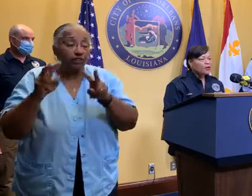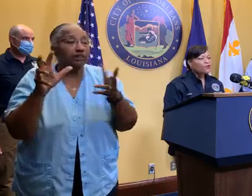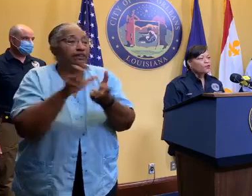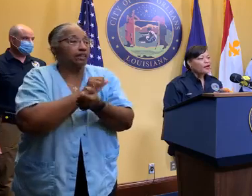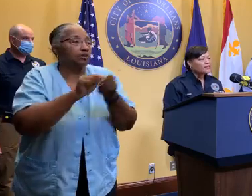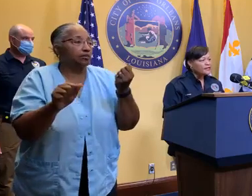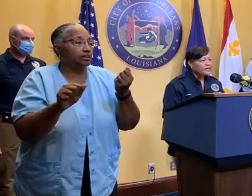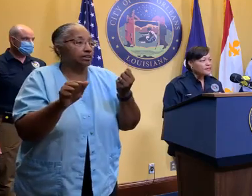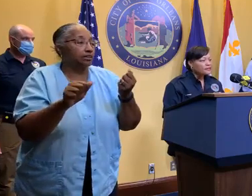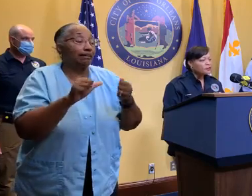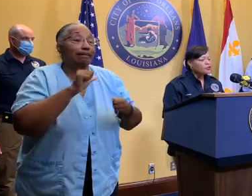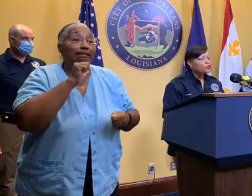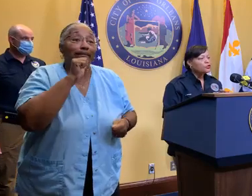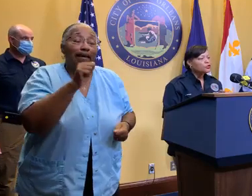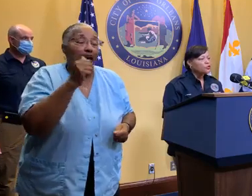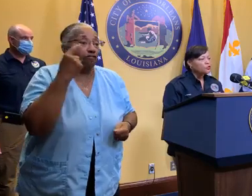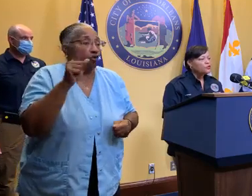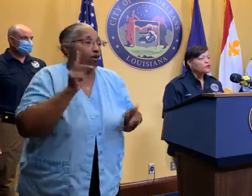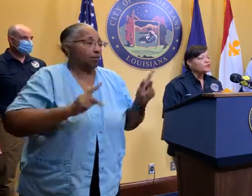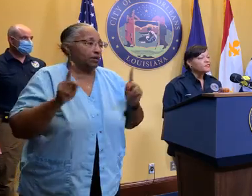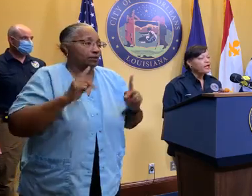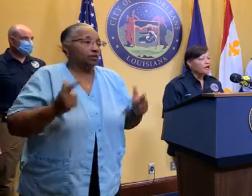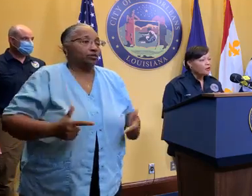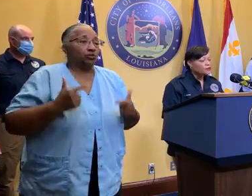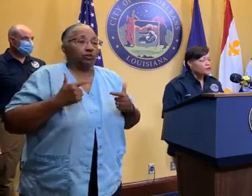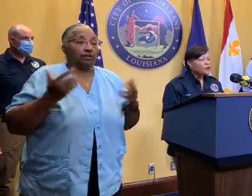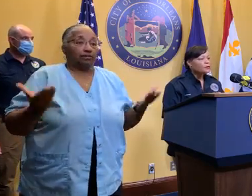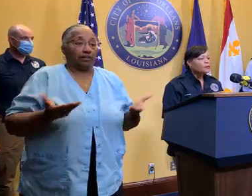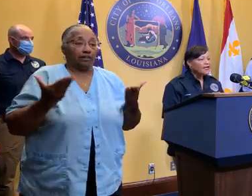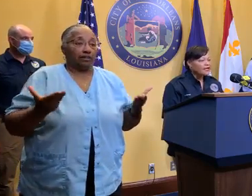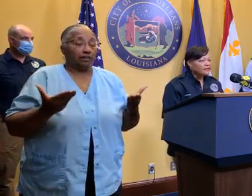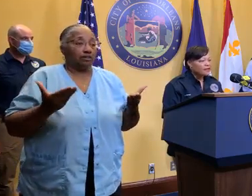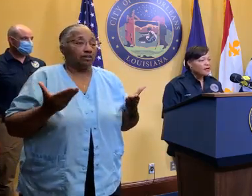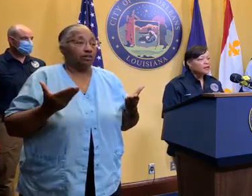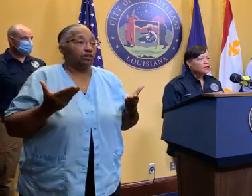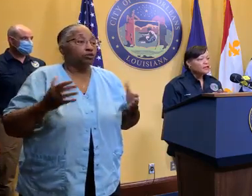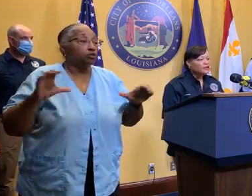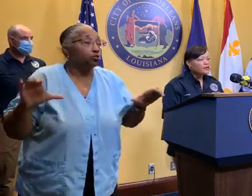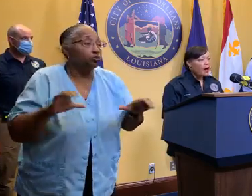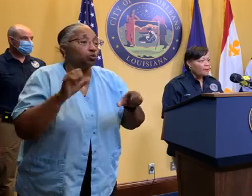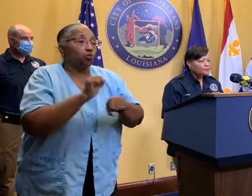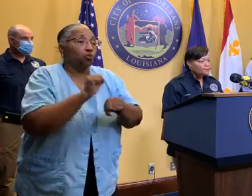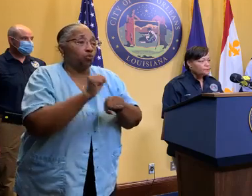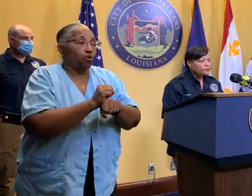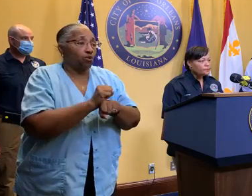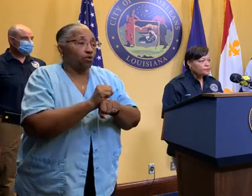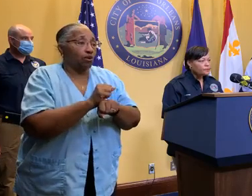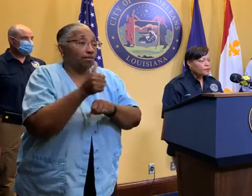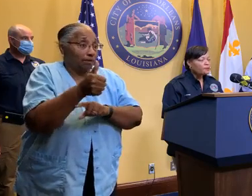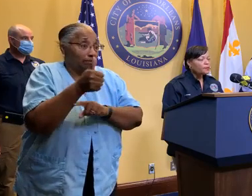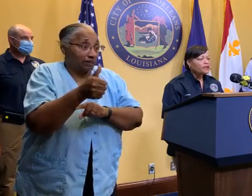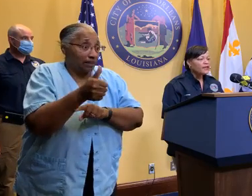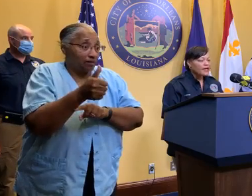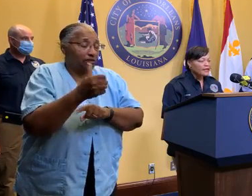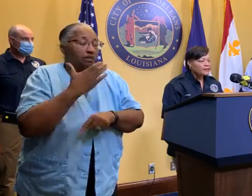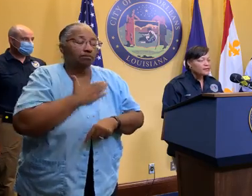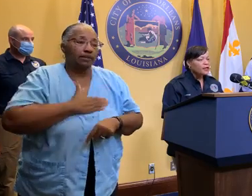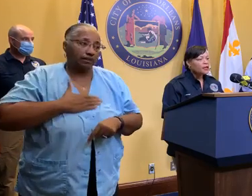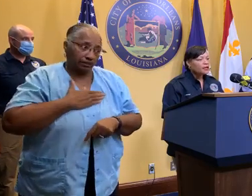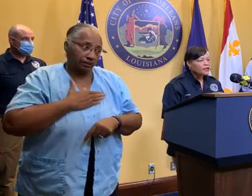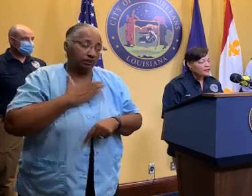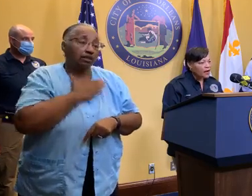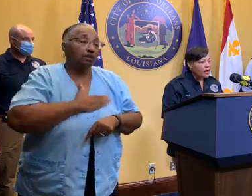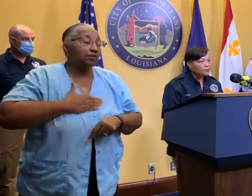for residents to do themselves. Please leave it up. Please